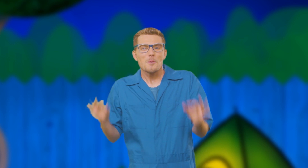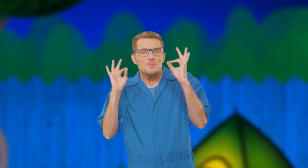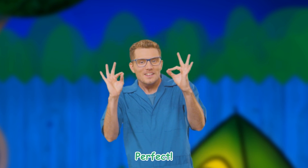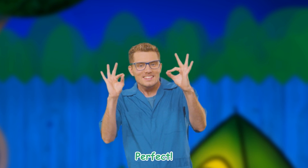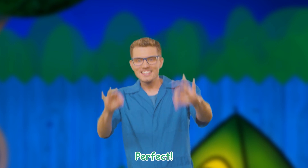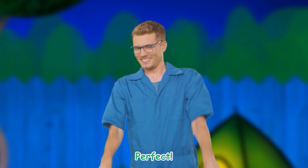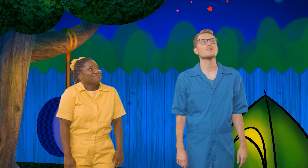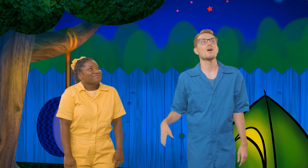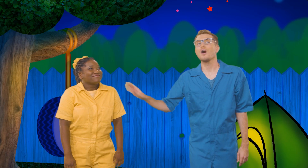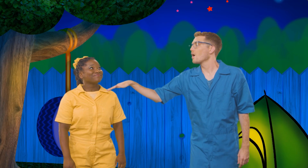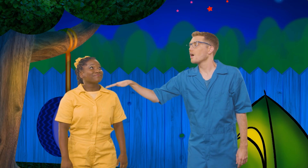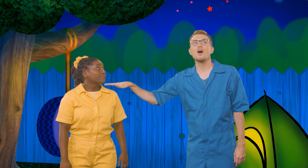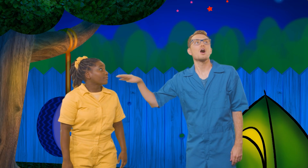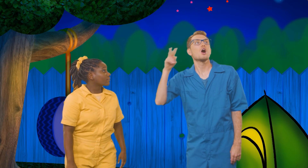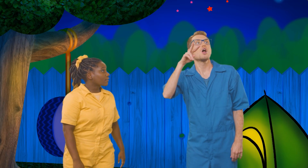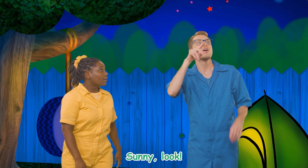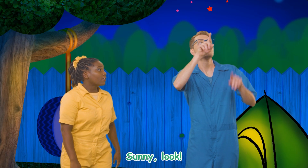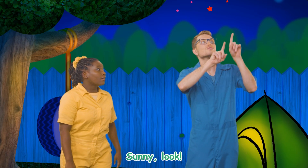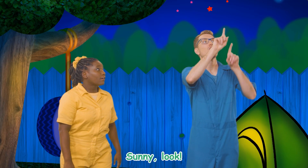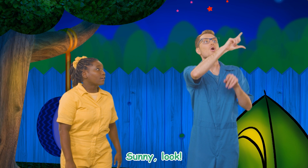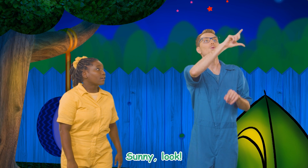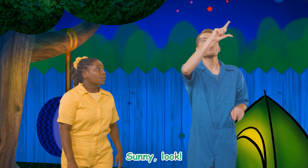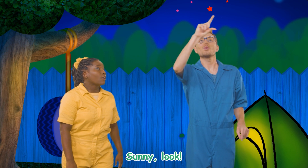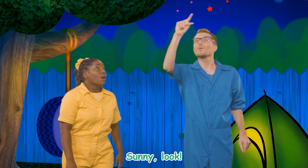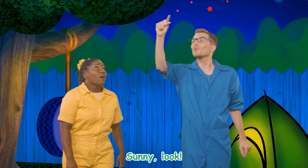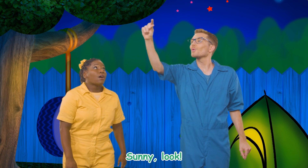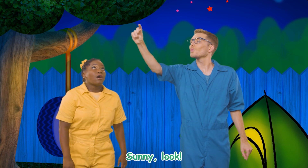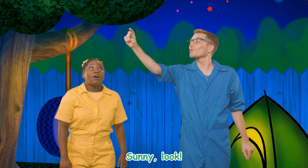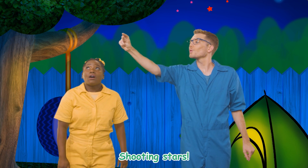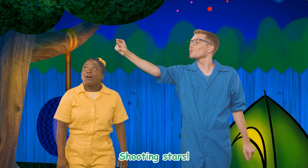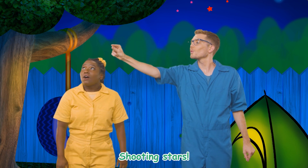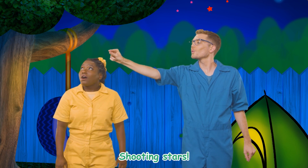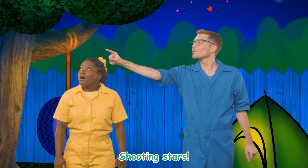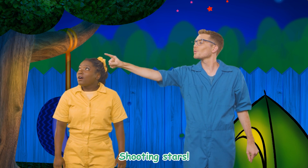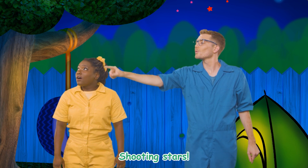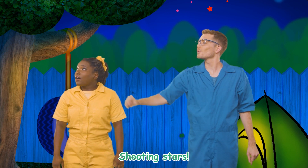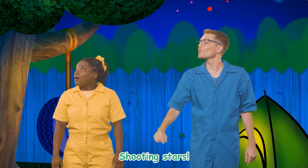Perfect Sunny, look Shooting stars